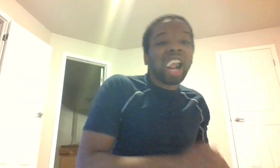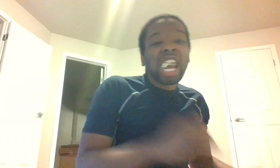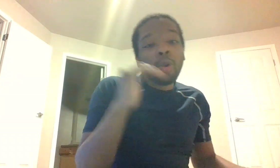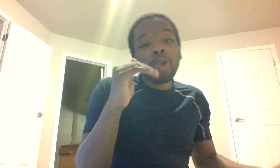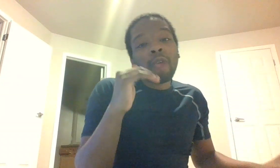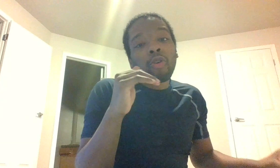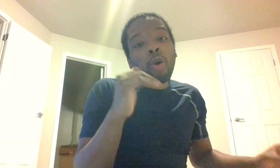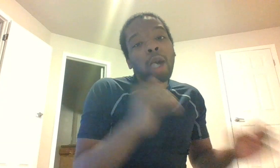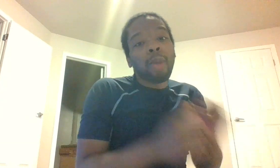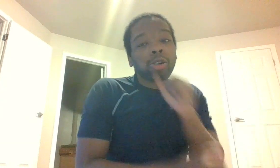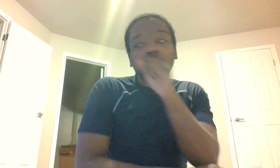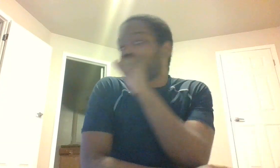it will never go out my truck